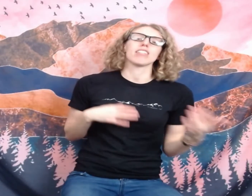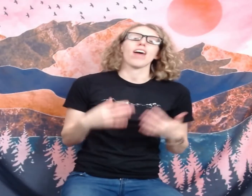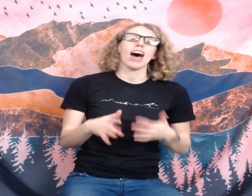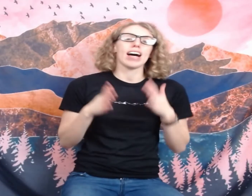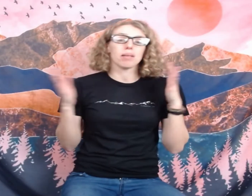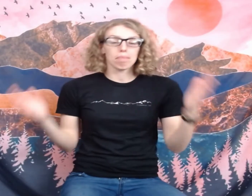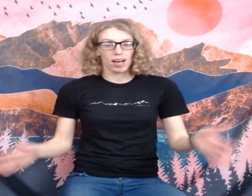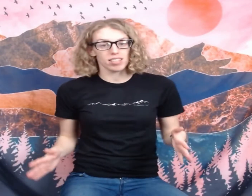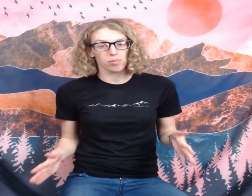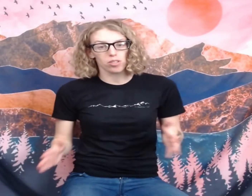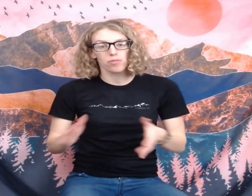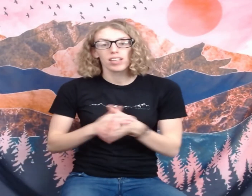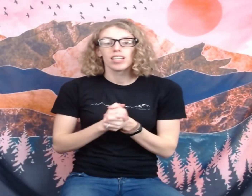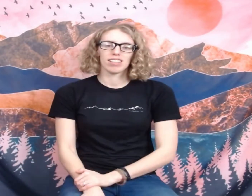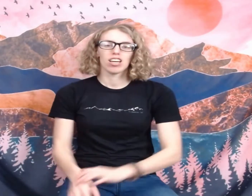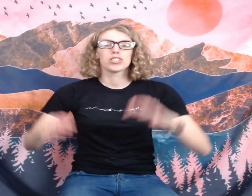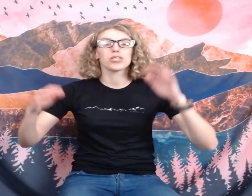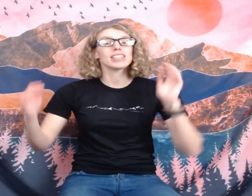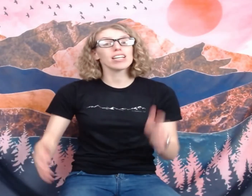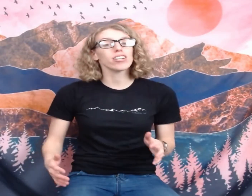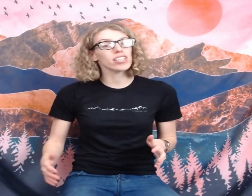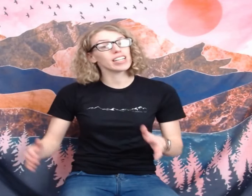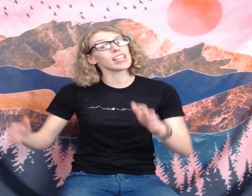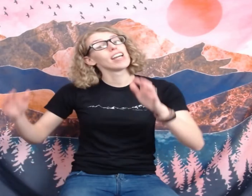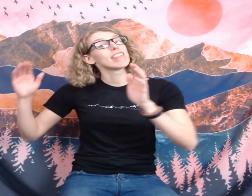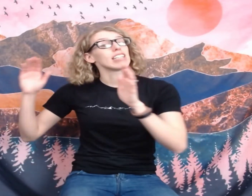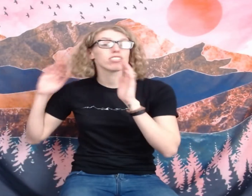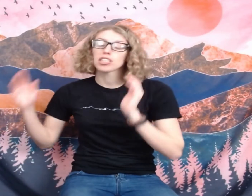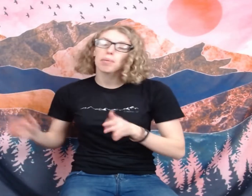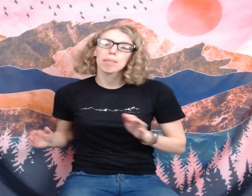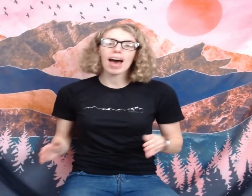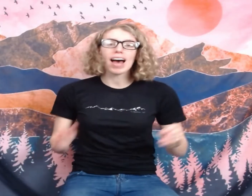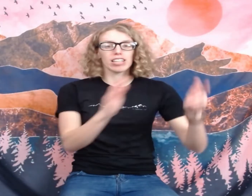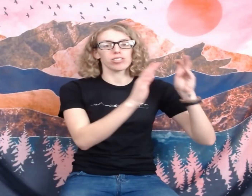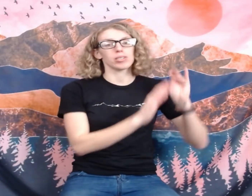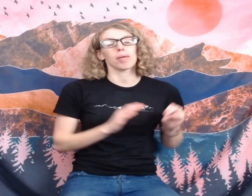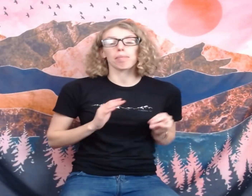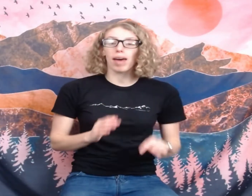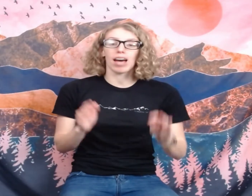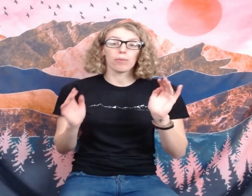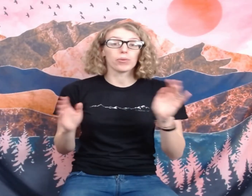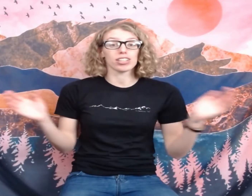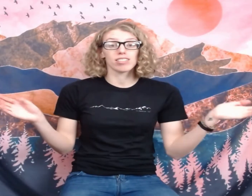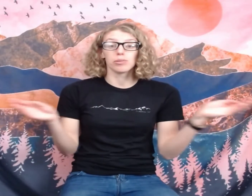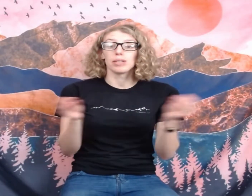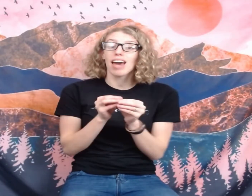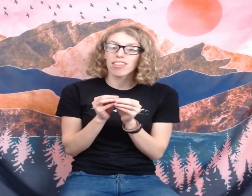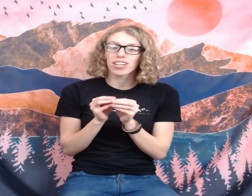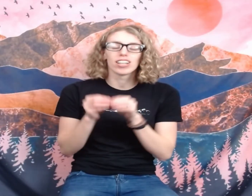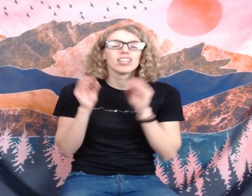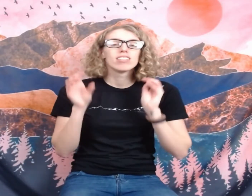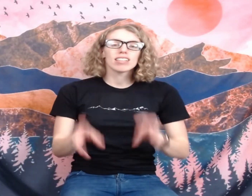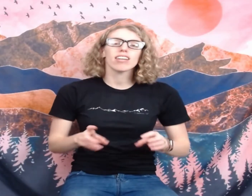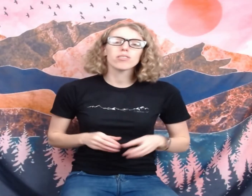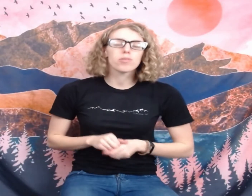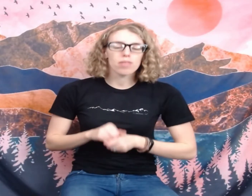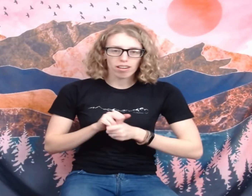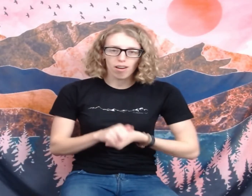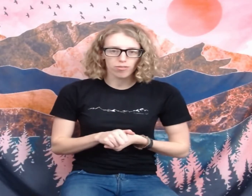as possible. So I said earlier that your sleeping pad and your sleeping bag work together to get you to that comfort